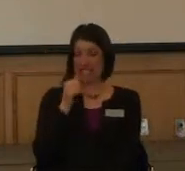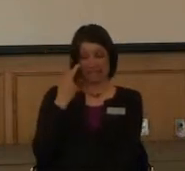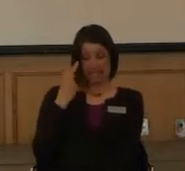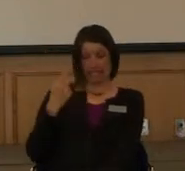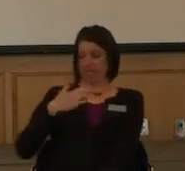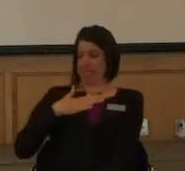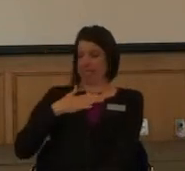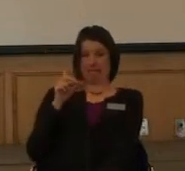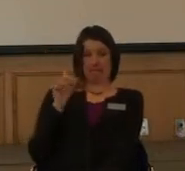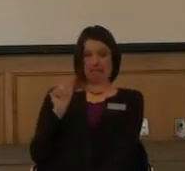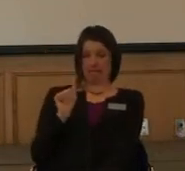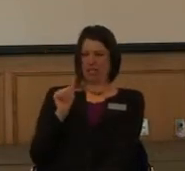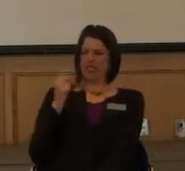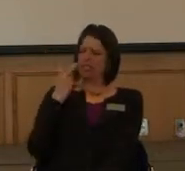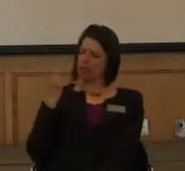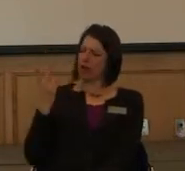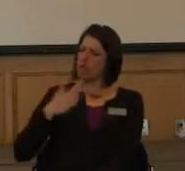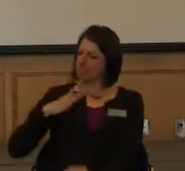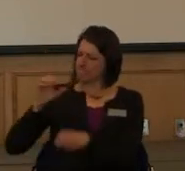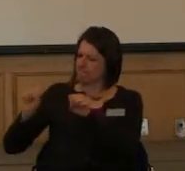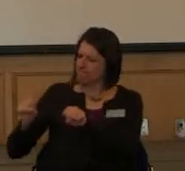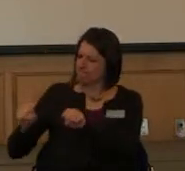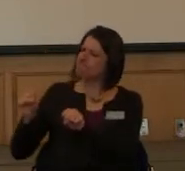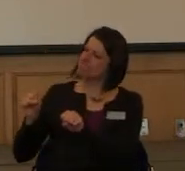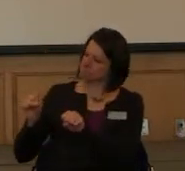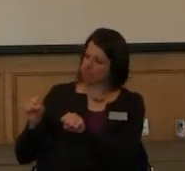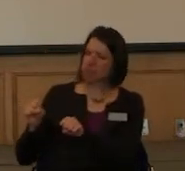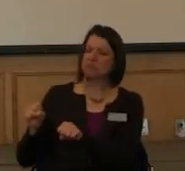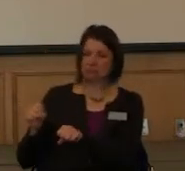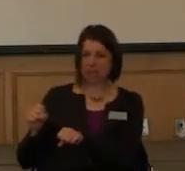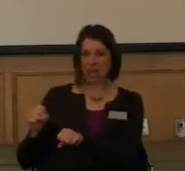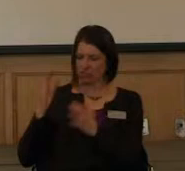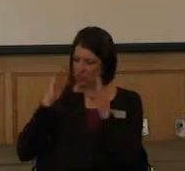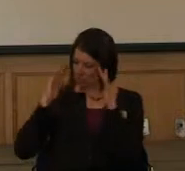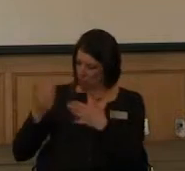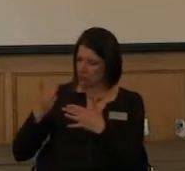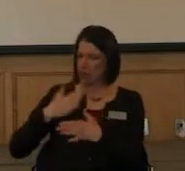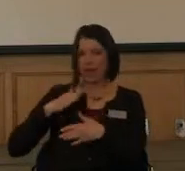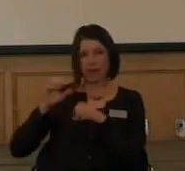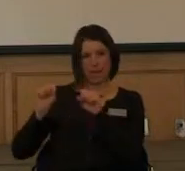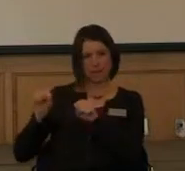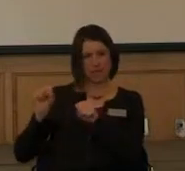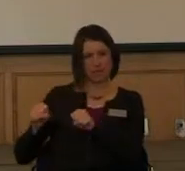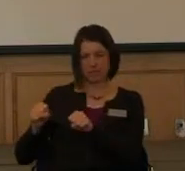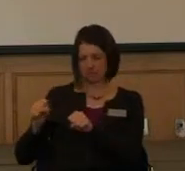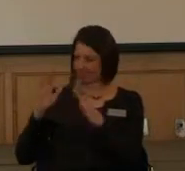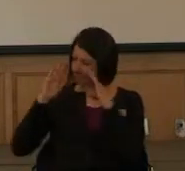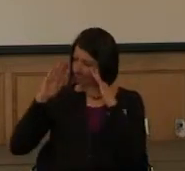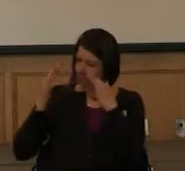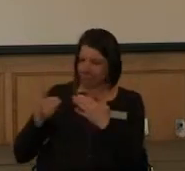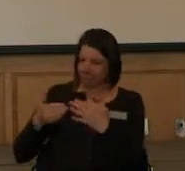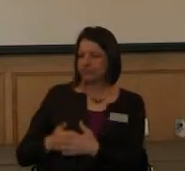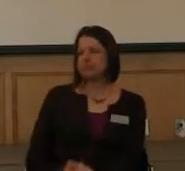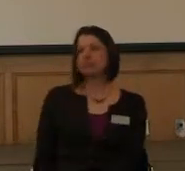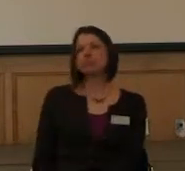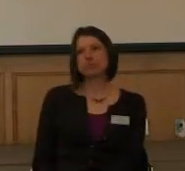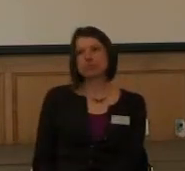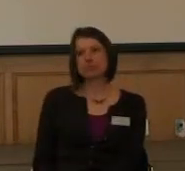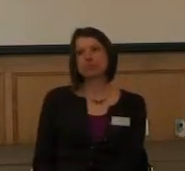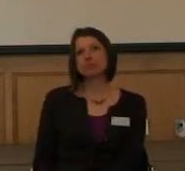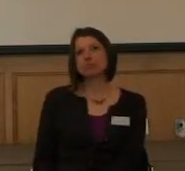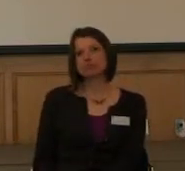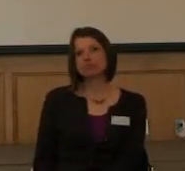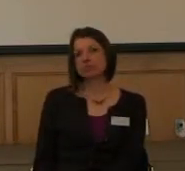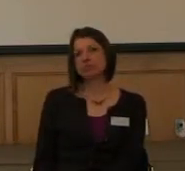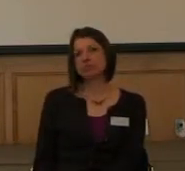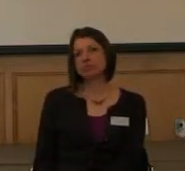She looked at what I was capable of doing. And she focused on that intensely. And so when we